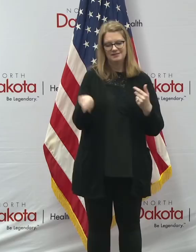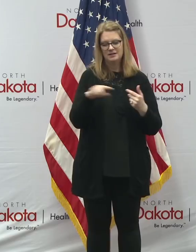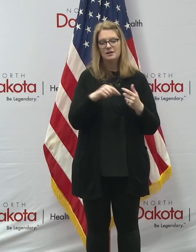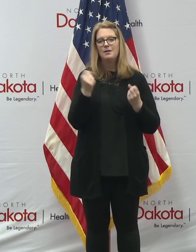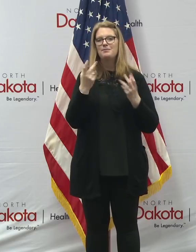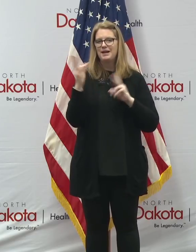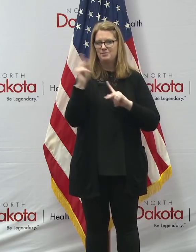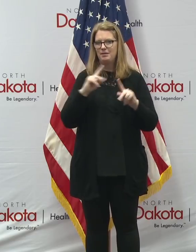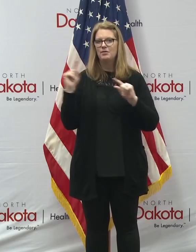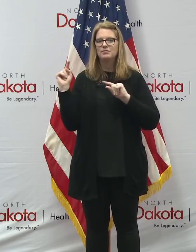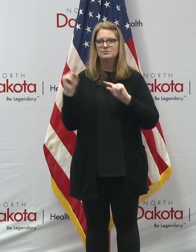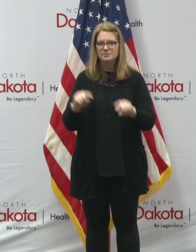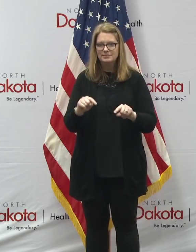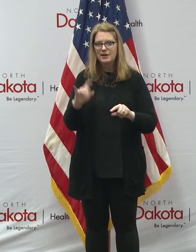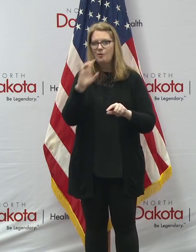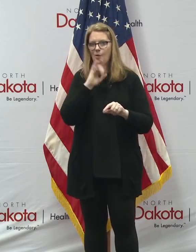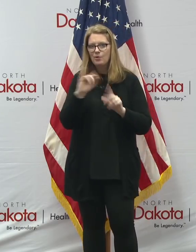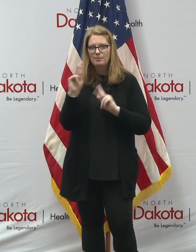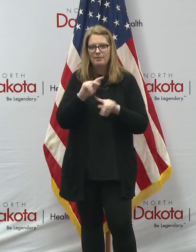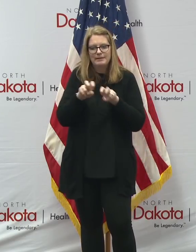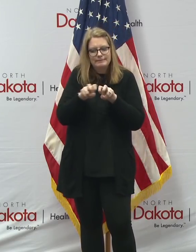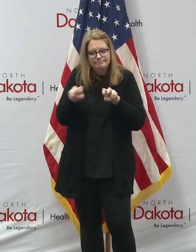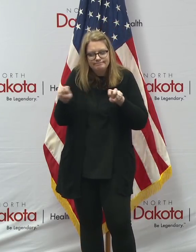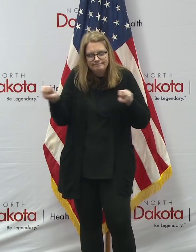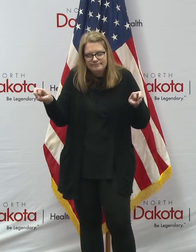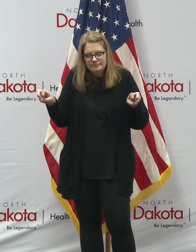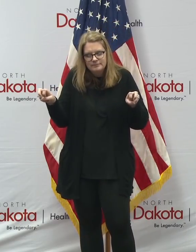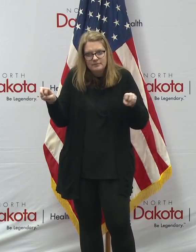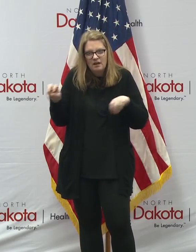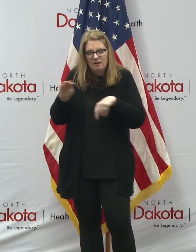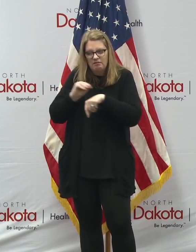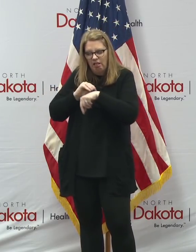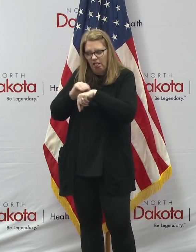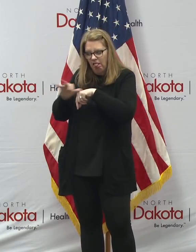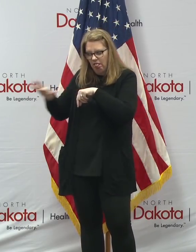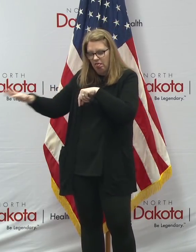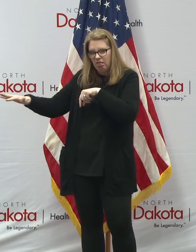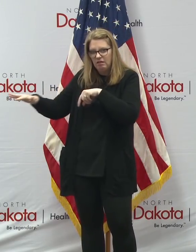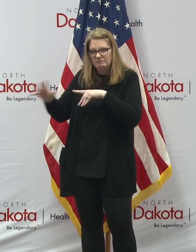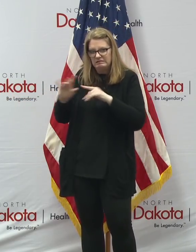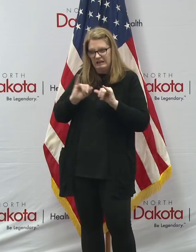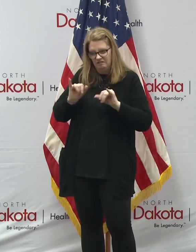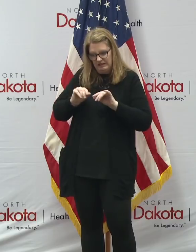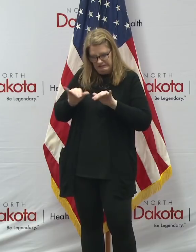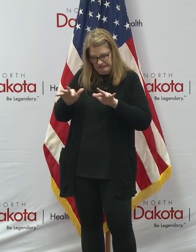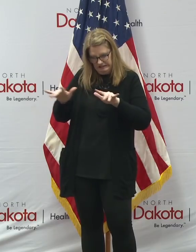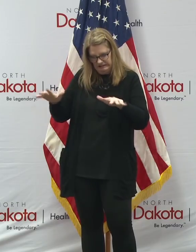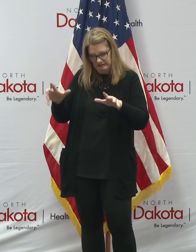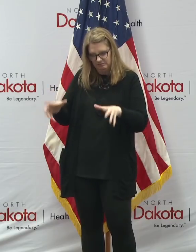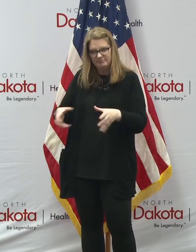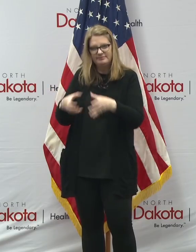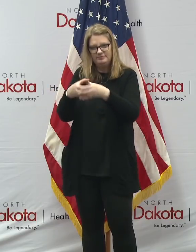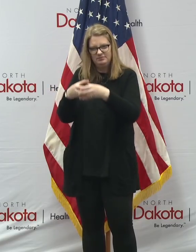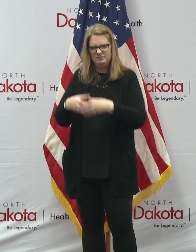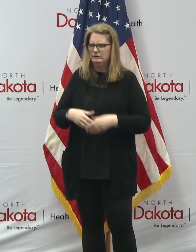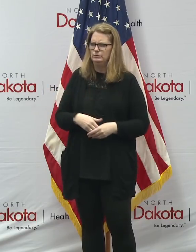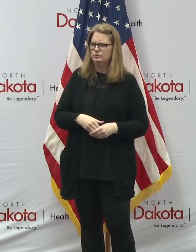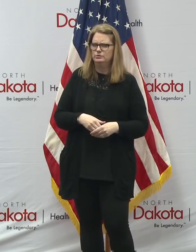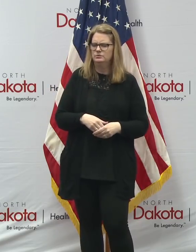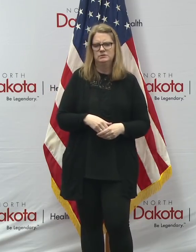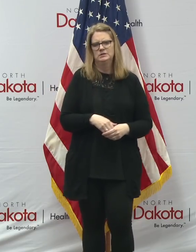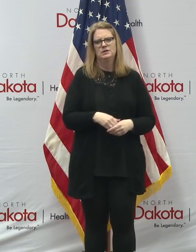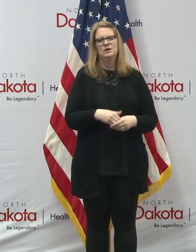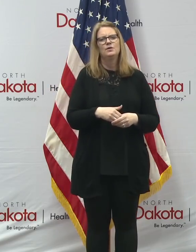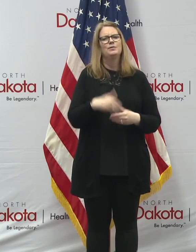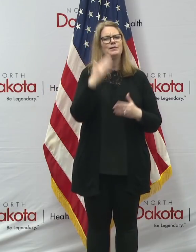populations sitting close to each other. So it's a, it's a, it's a high risk activity that we're hoping